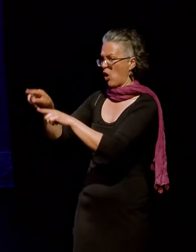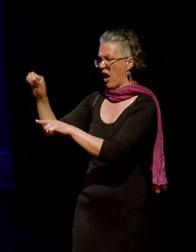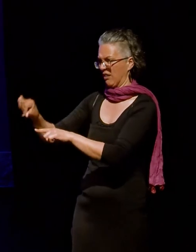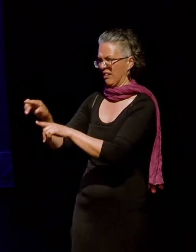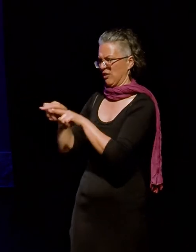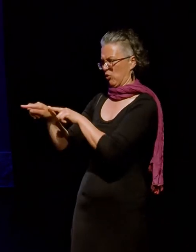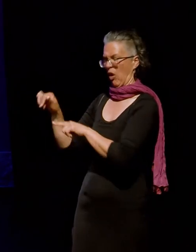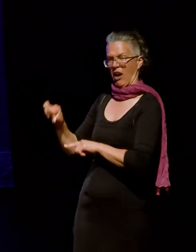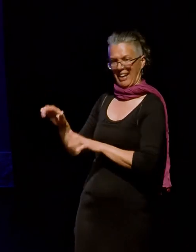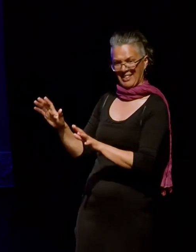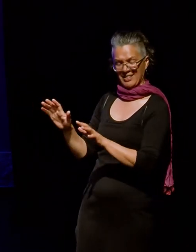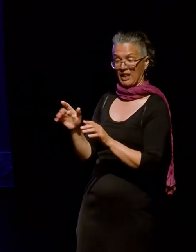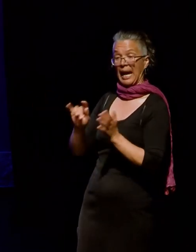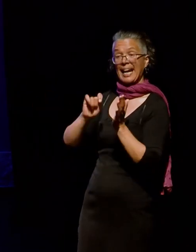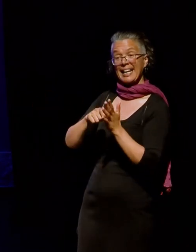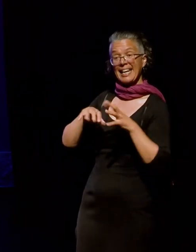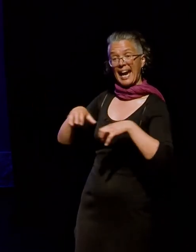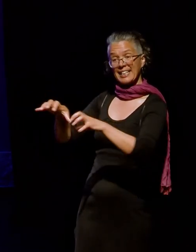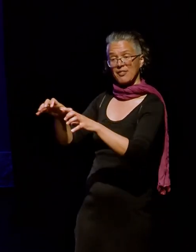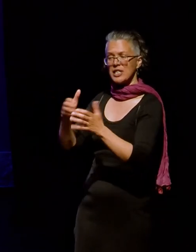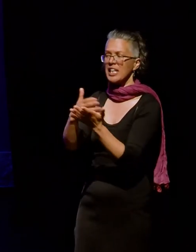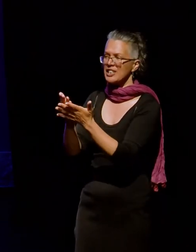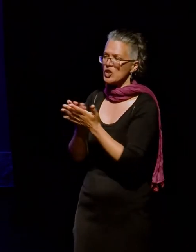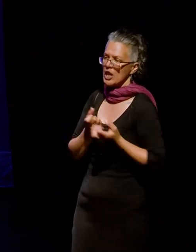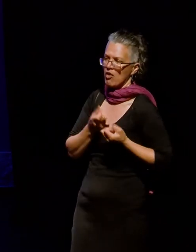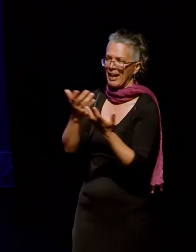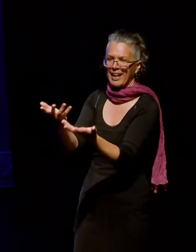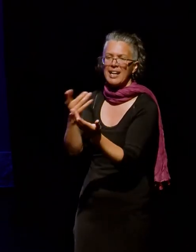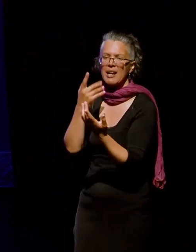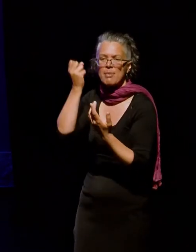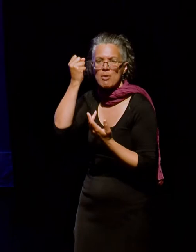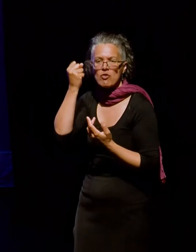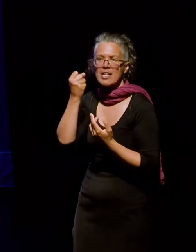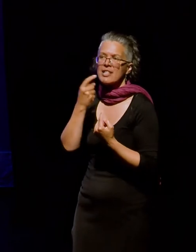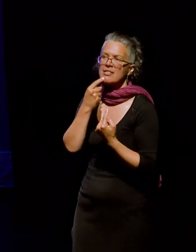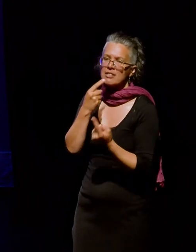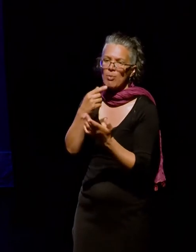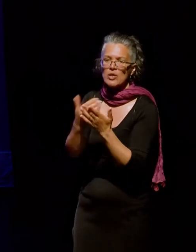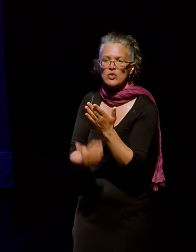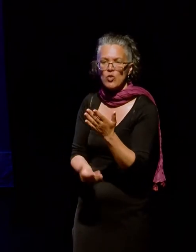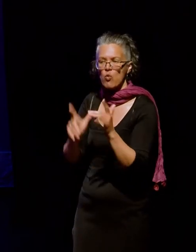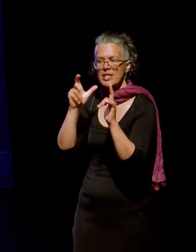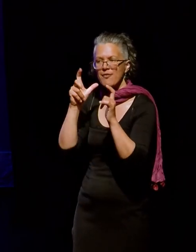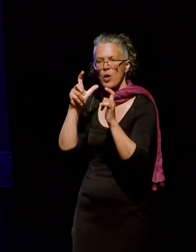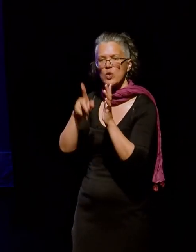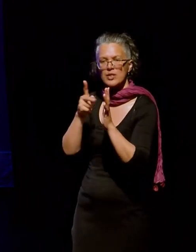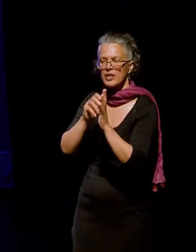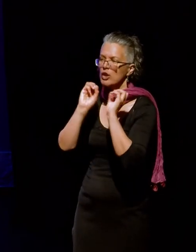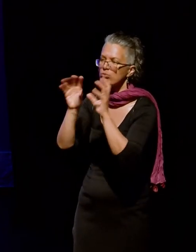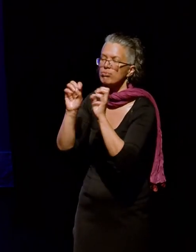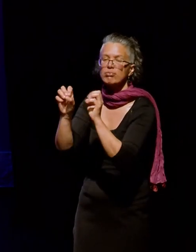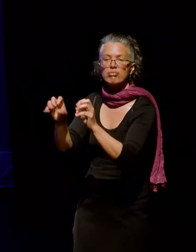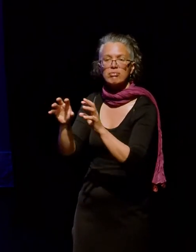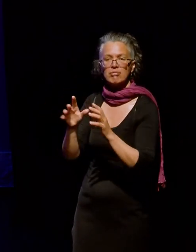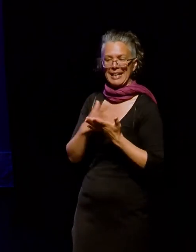activities performed in the groups included sharing memories through stories and comments, sharing photos and or videos, and sharing